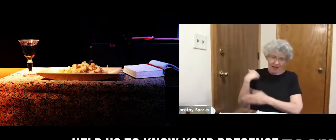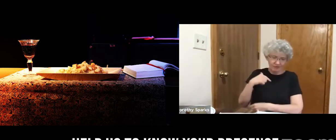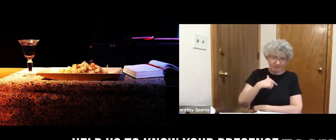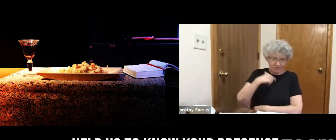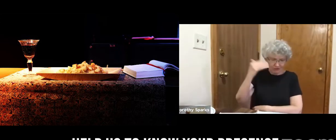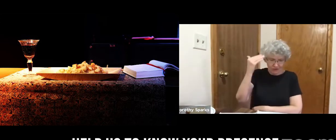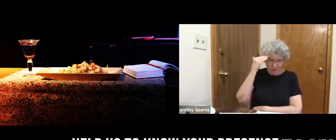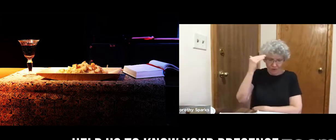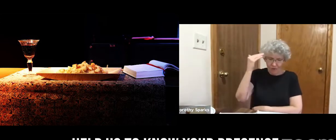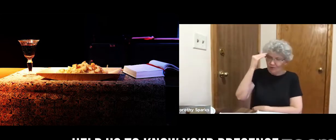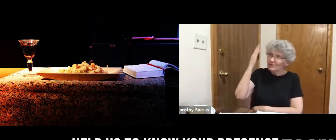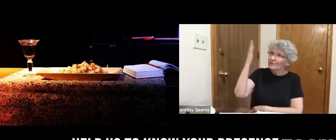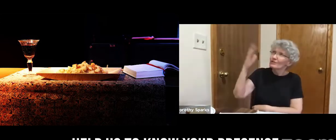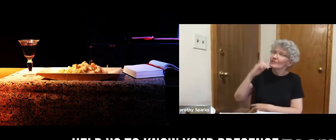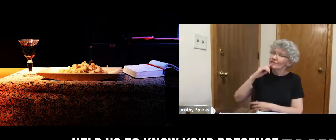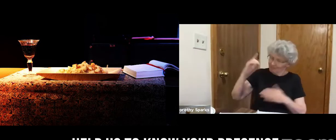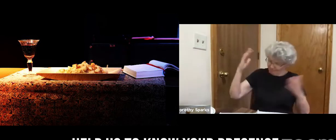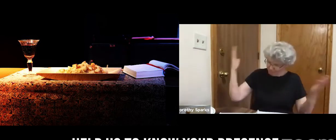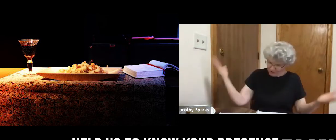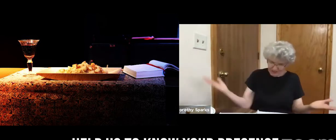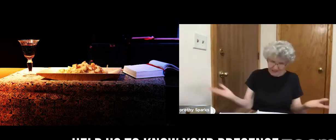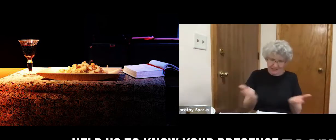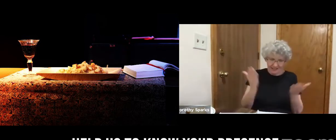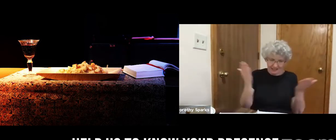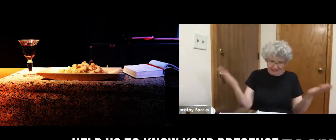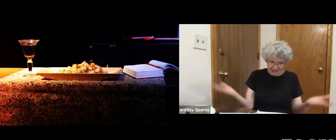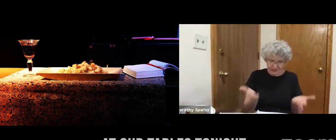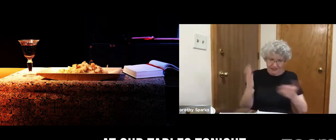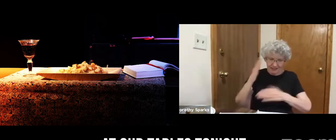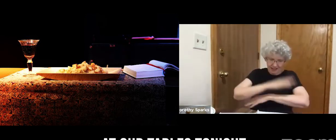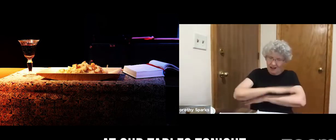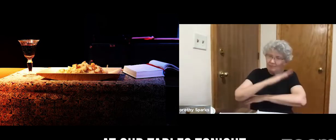Help us to know Your presence at our tables tonight.